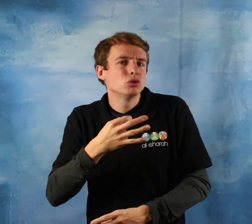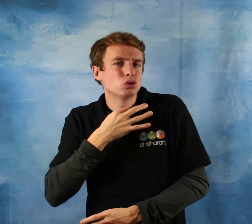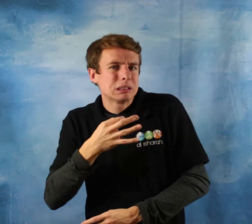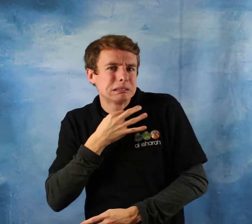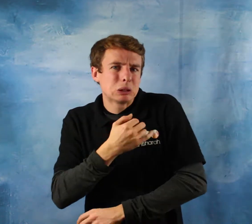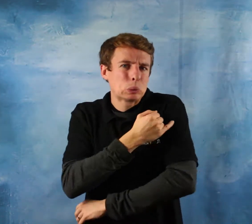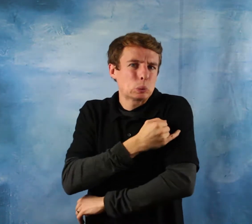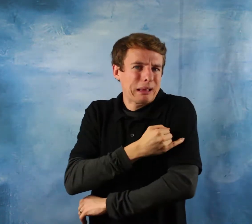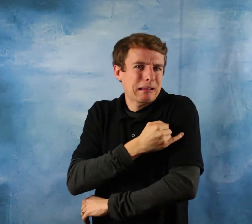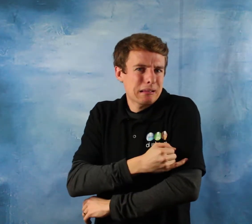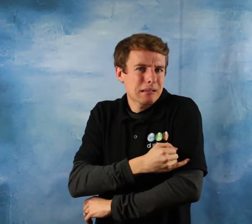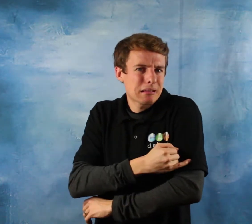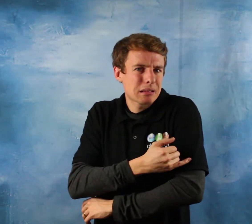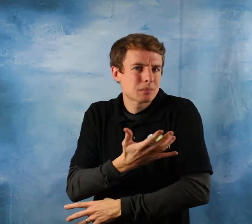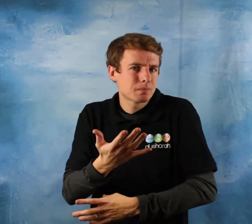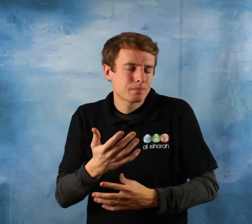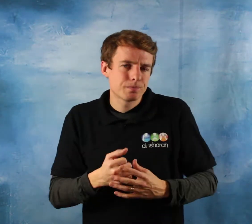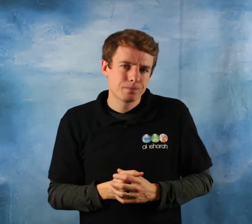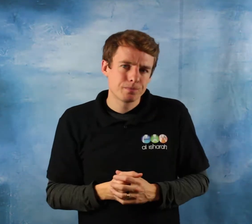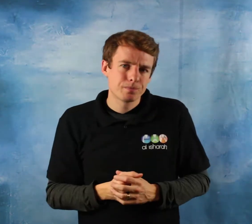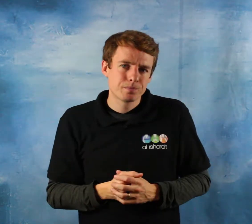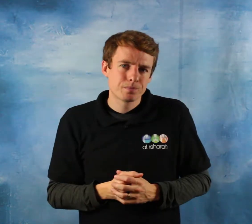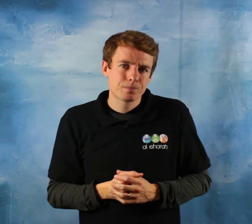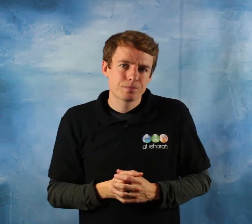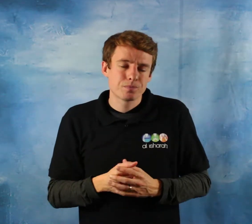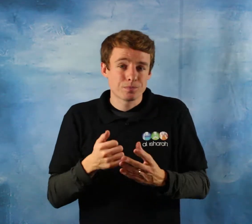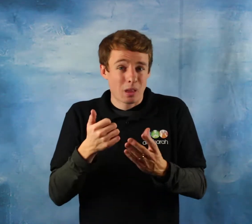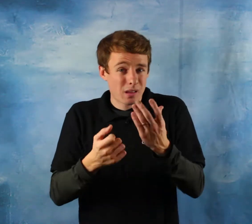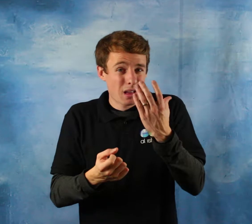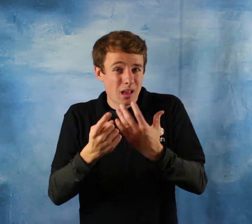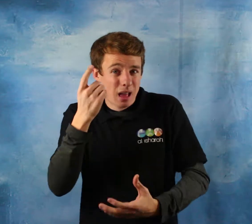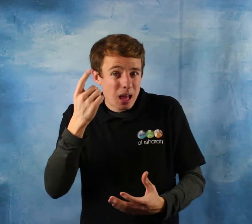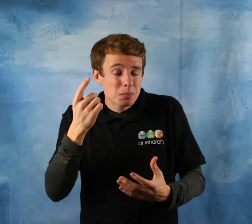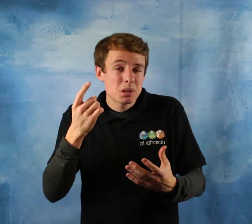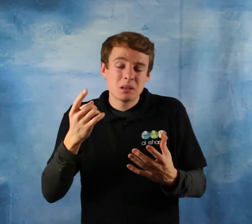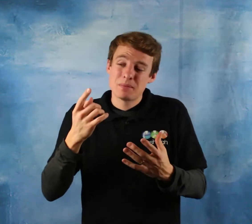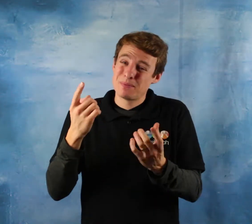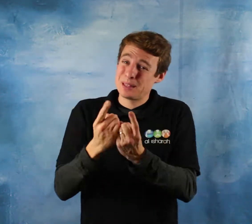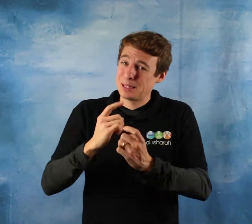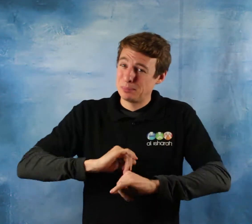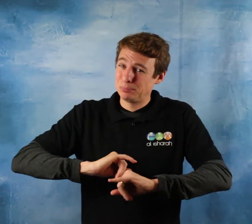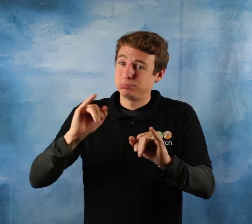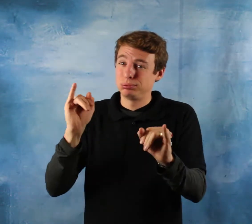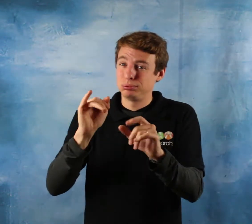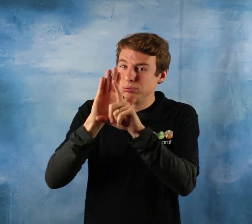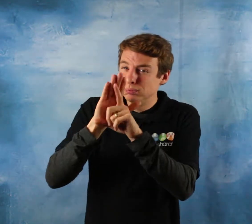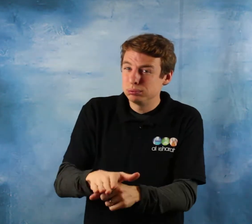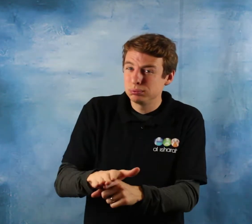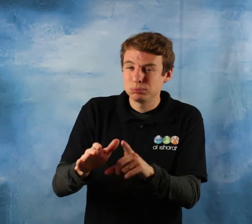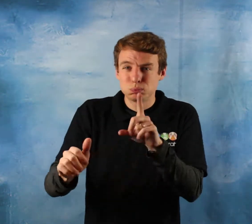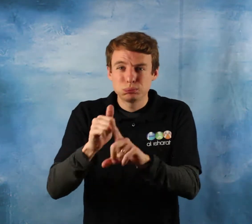dealings and actions. Their physical weakness is the norm and of course there are